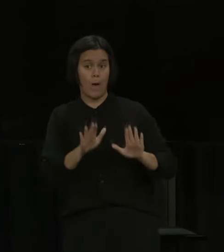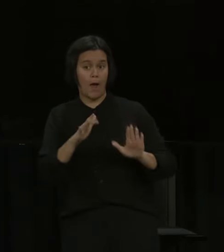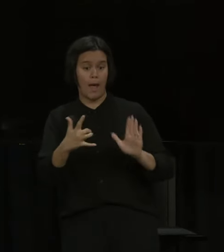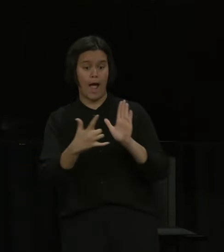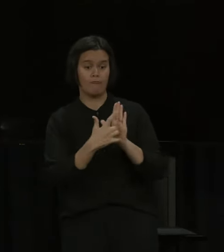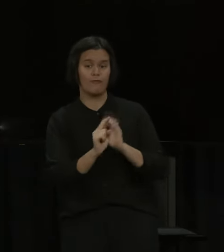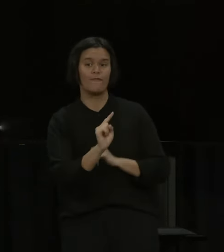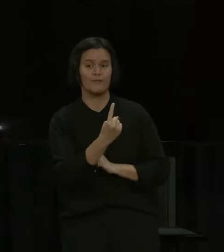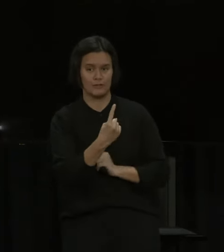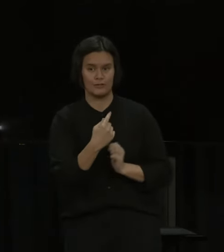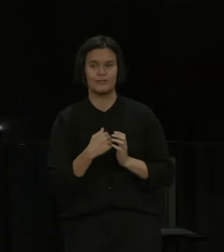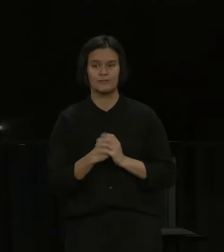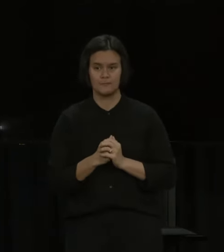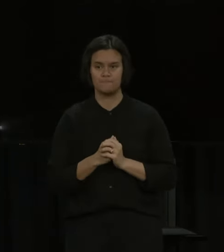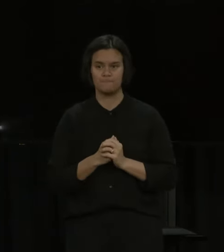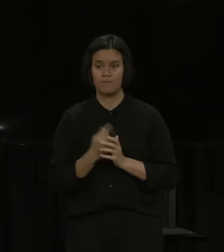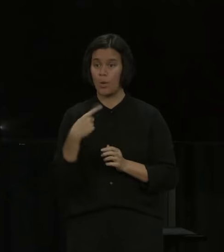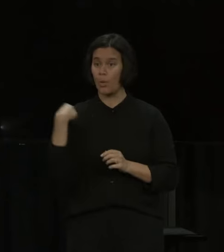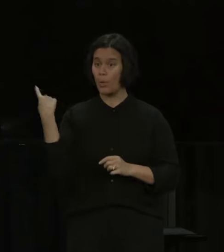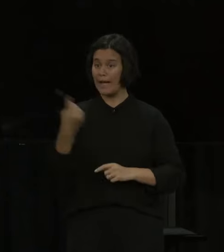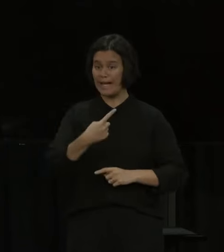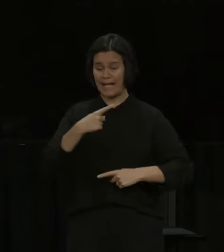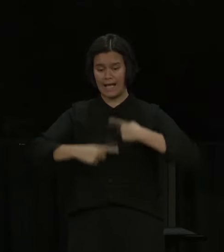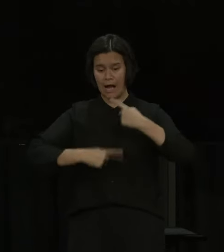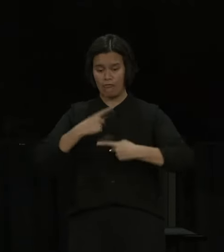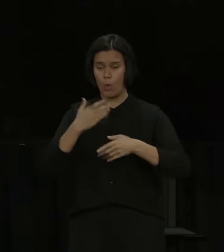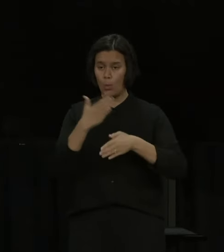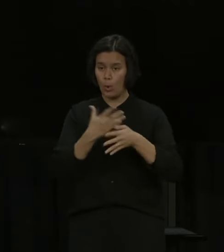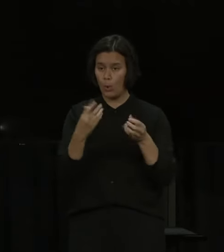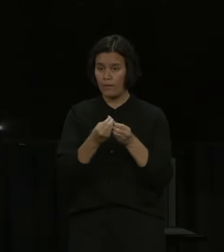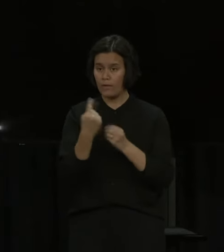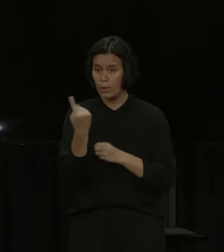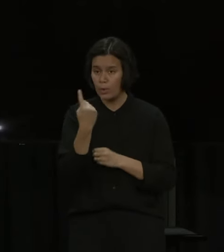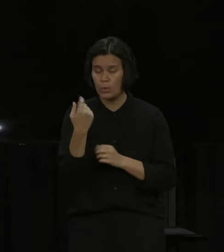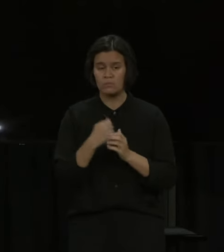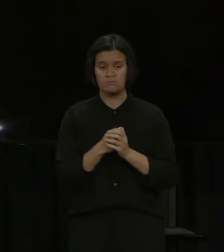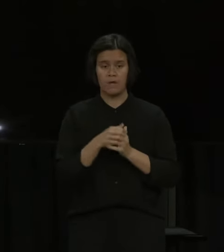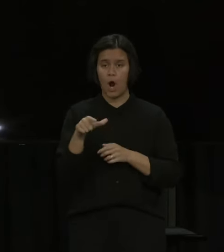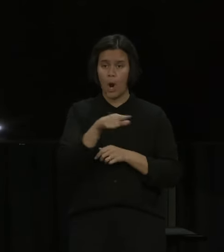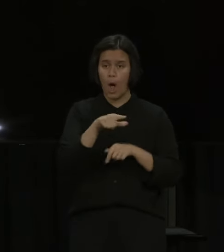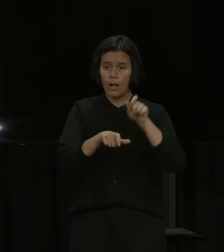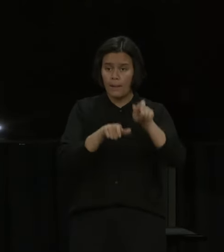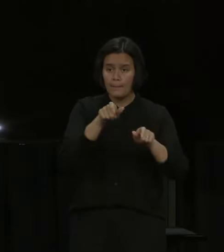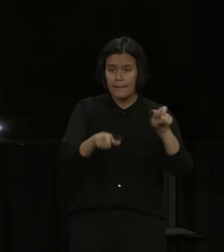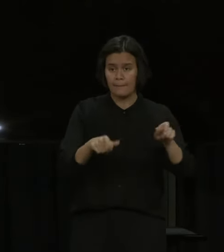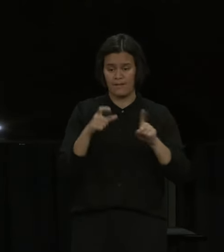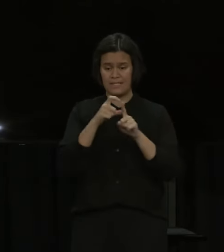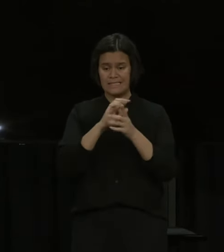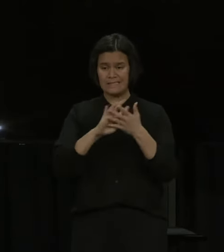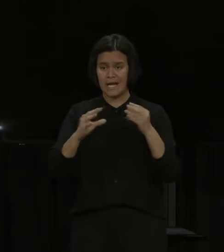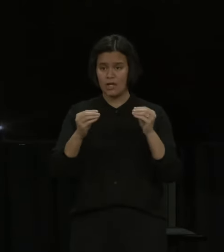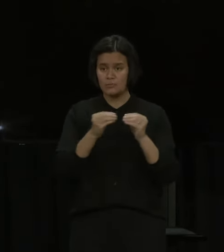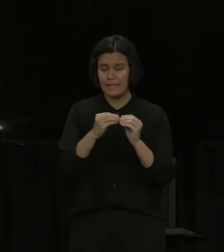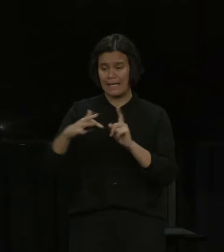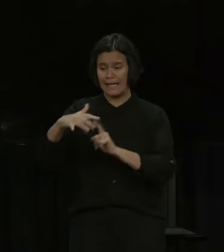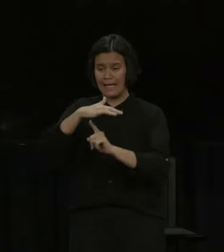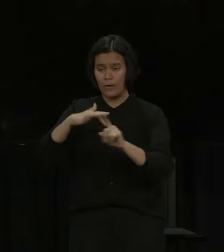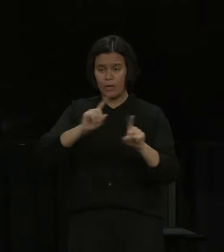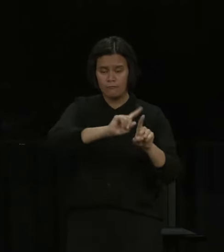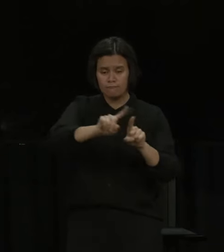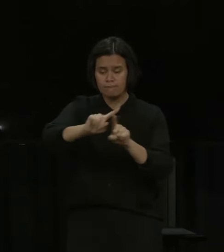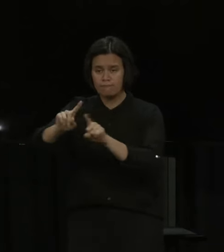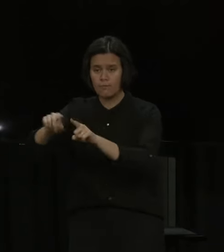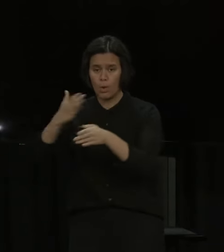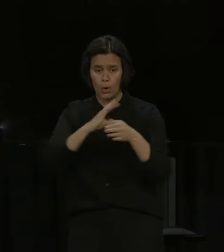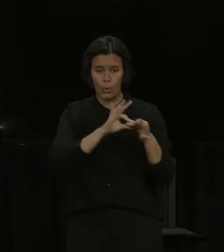work with IWI, DHBs and local providers and communities, including the Ministry of Education, schools and early childhood centres, to identify